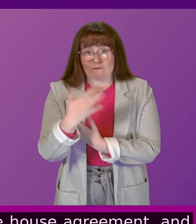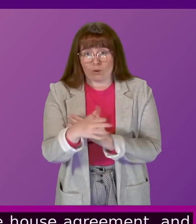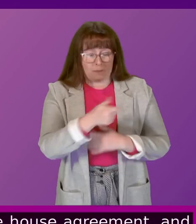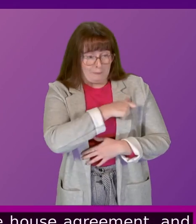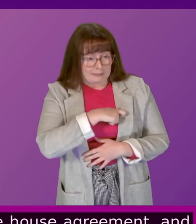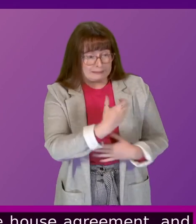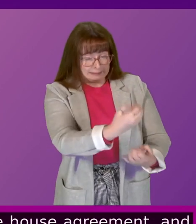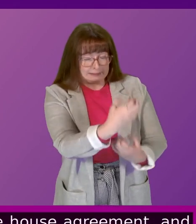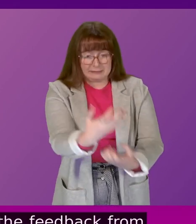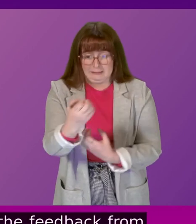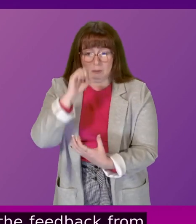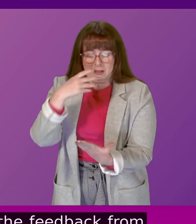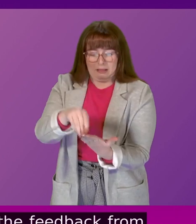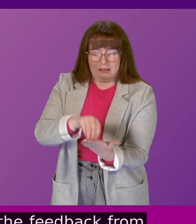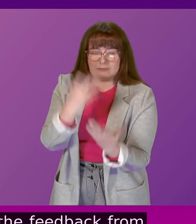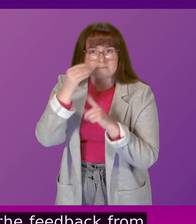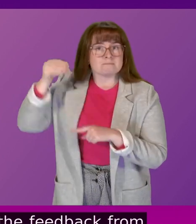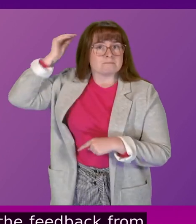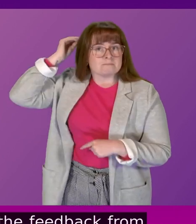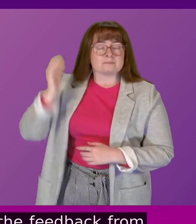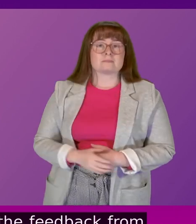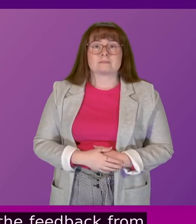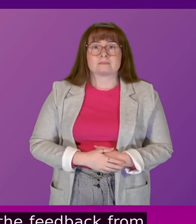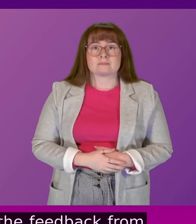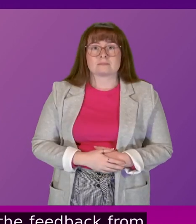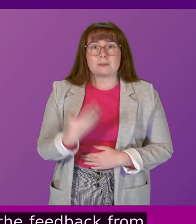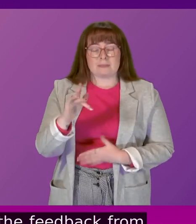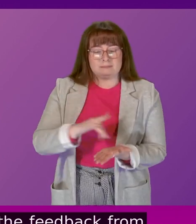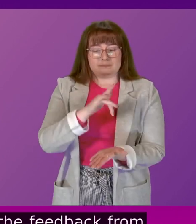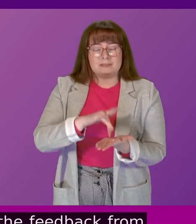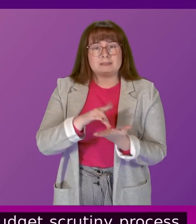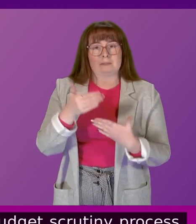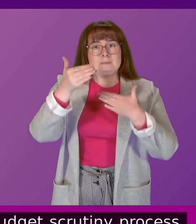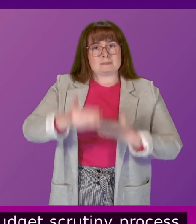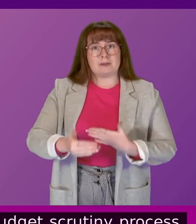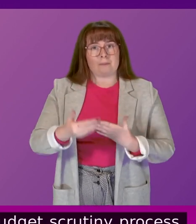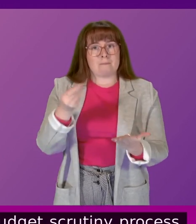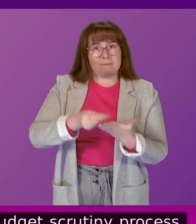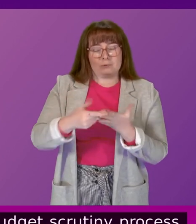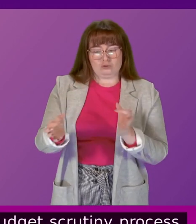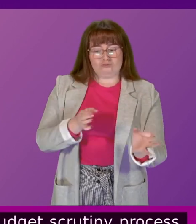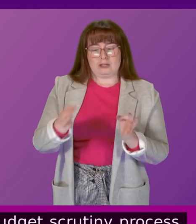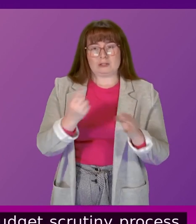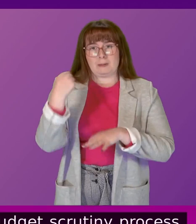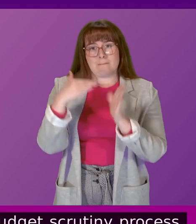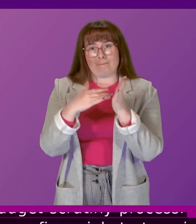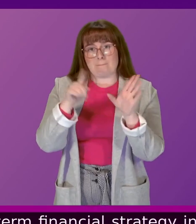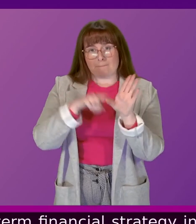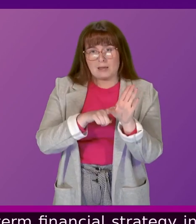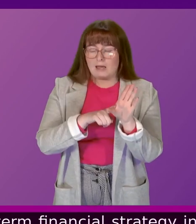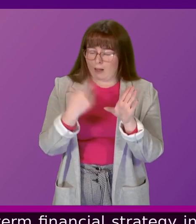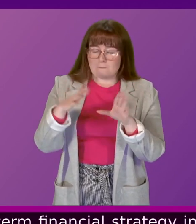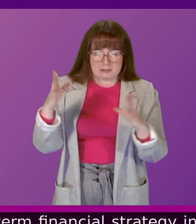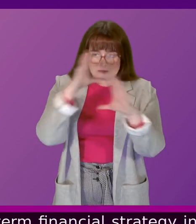-budget scrutiny process. When I presented the medium-term financial strategy to Parliament in May, I laid out the scale of the